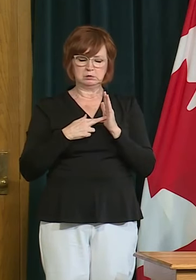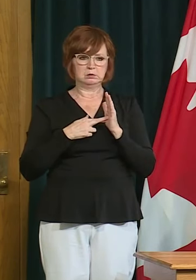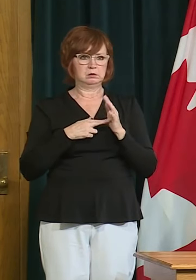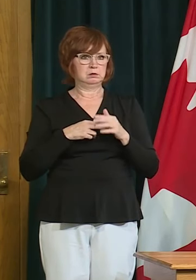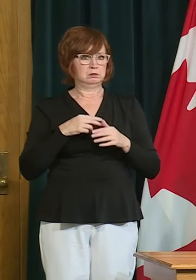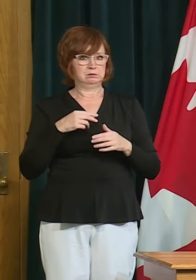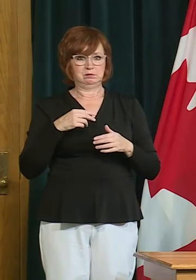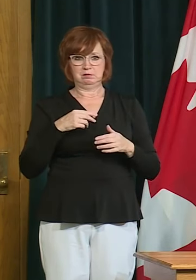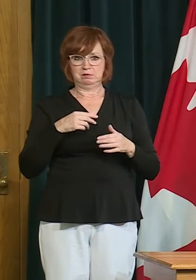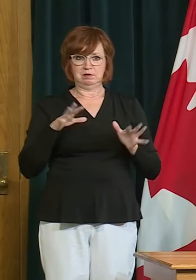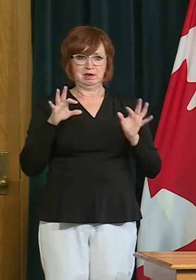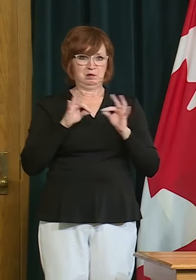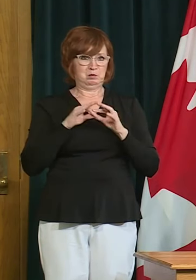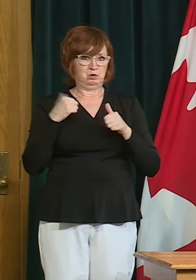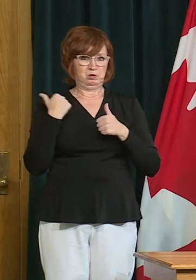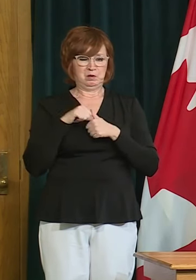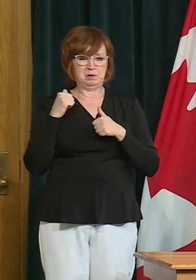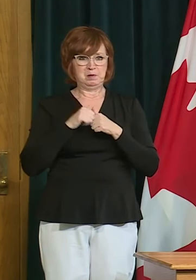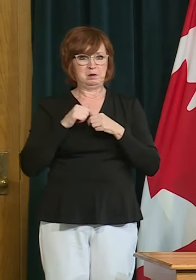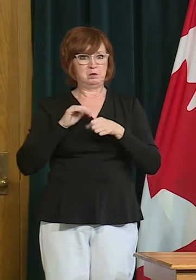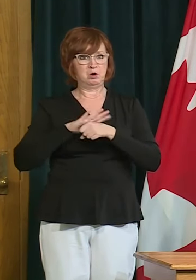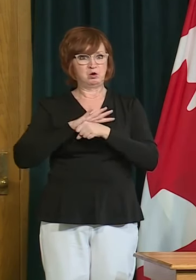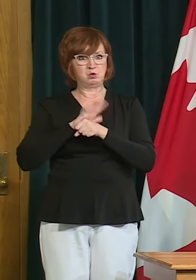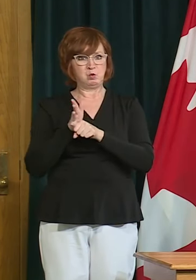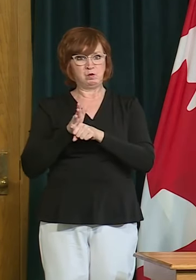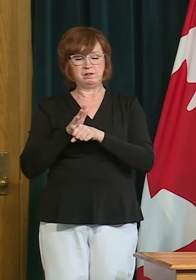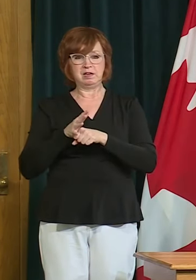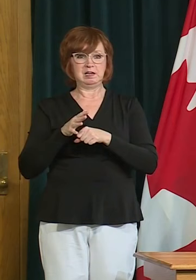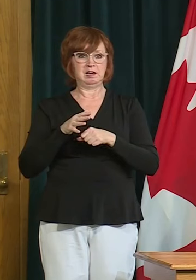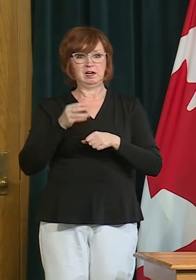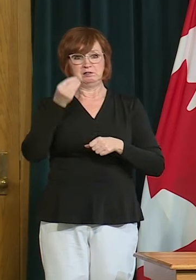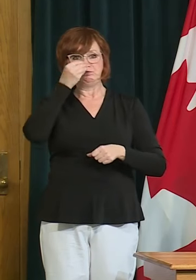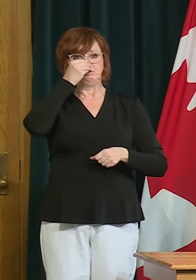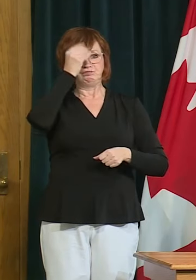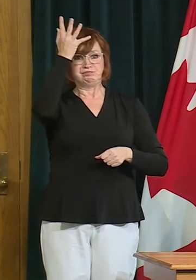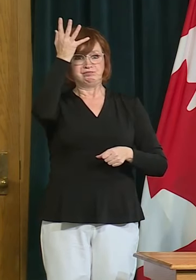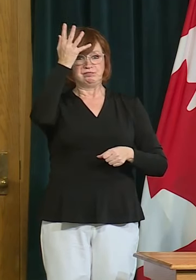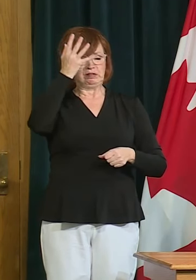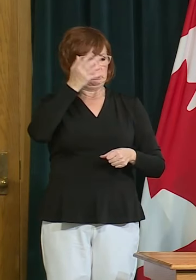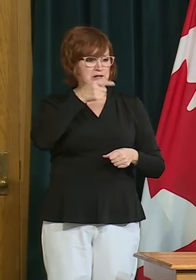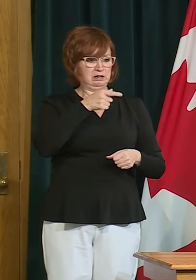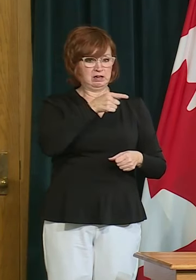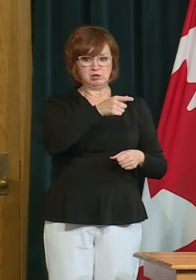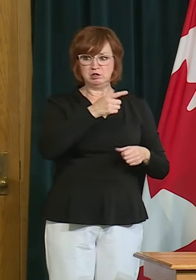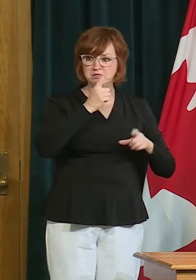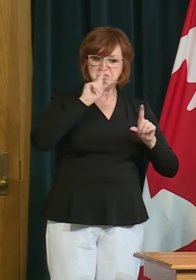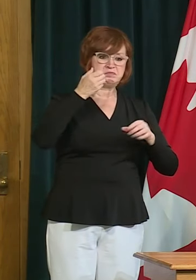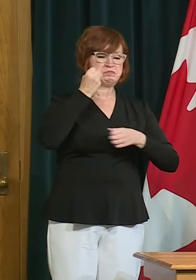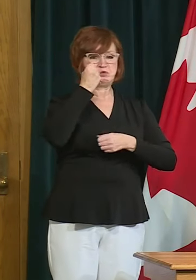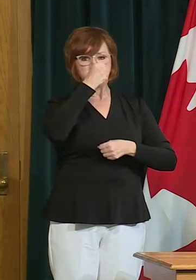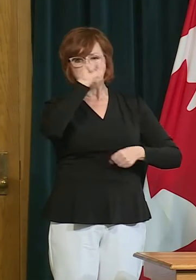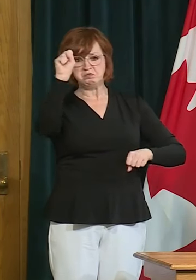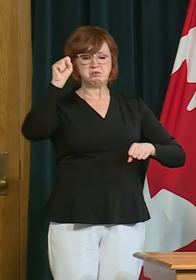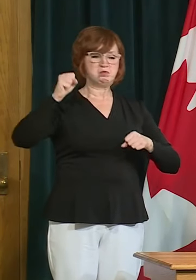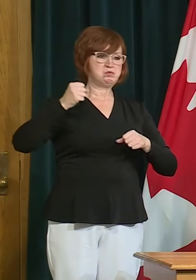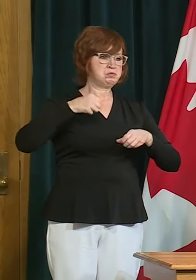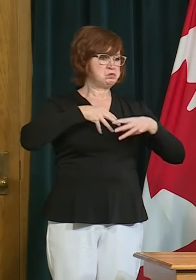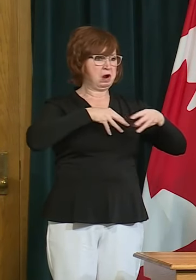does not distinguish why you are in or at the event that you were at and it may not